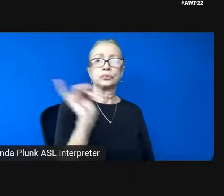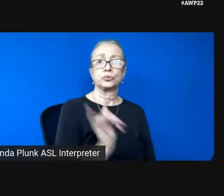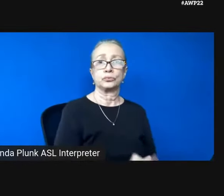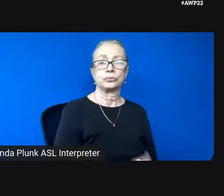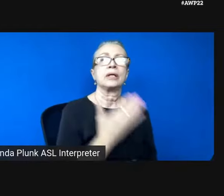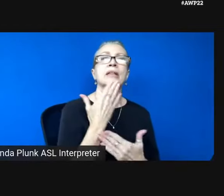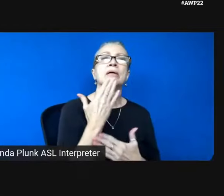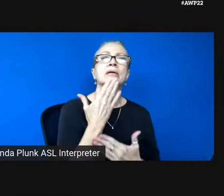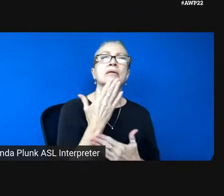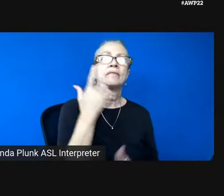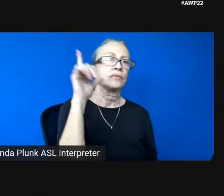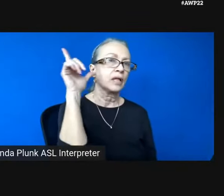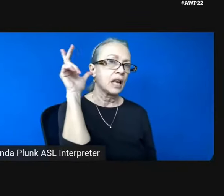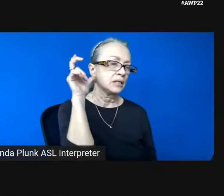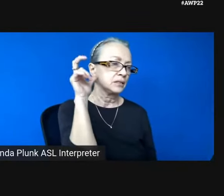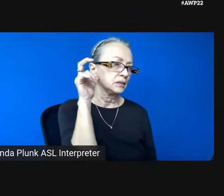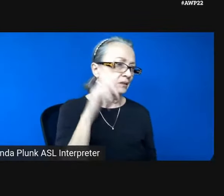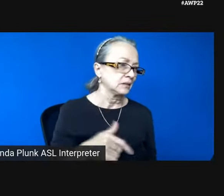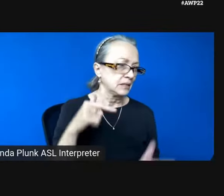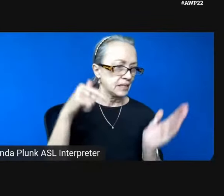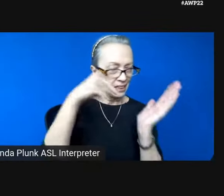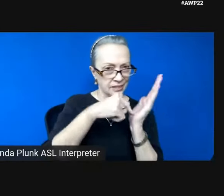this is another against heaven